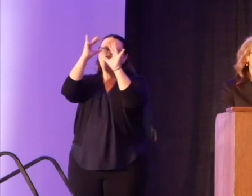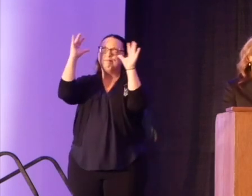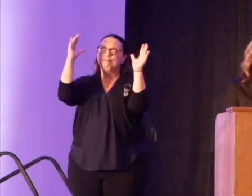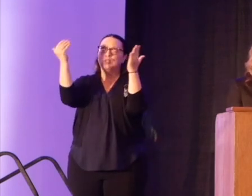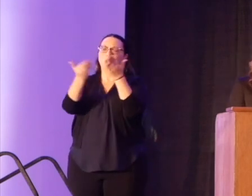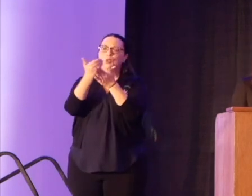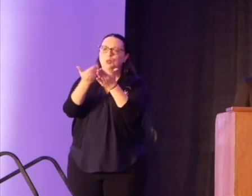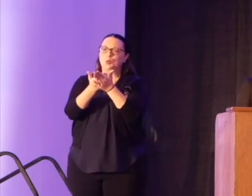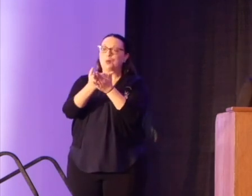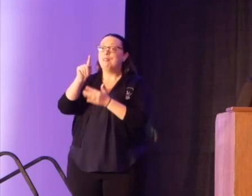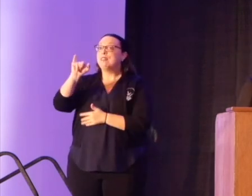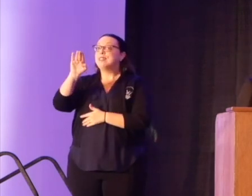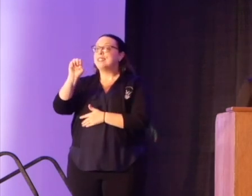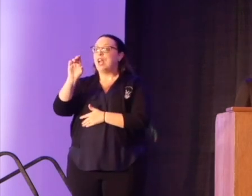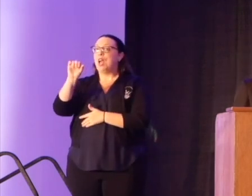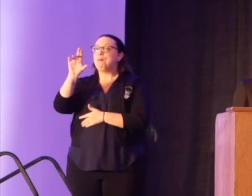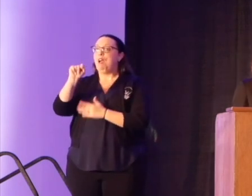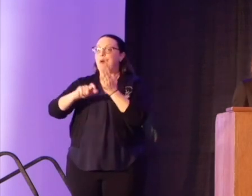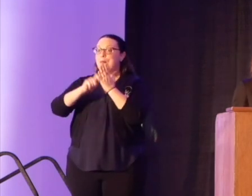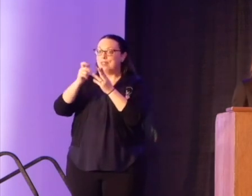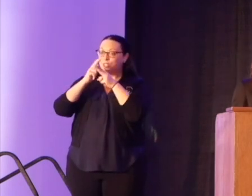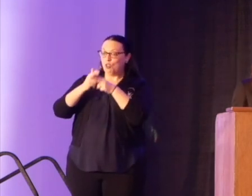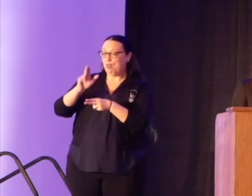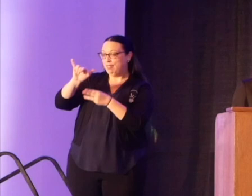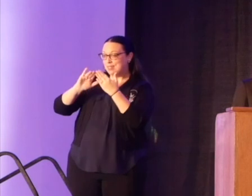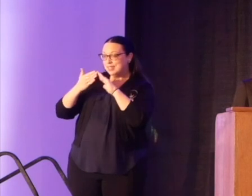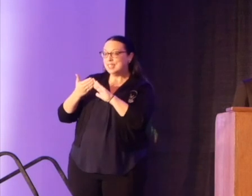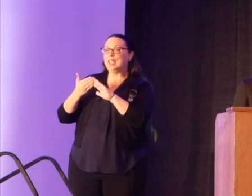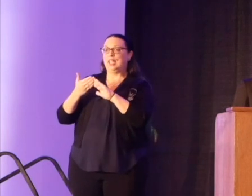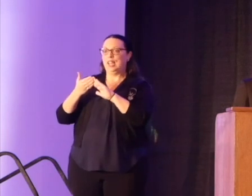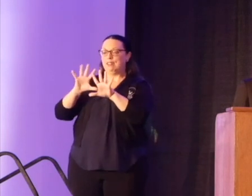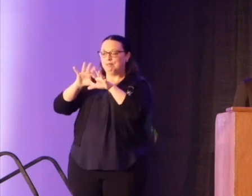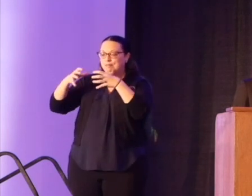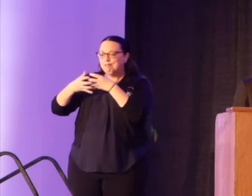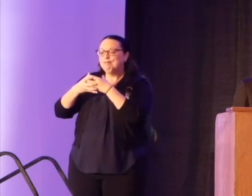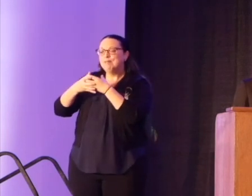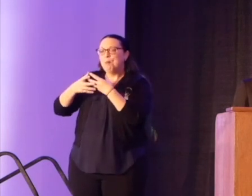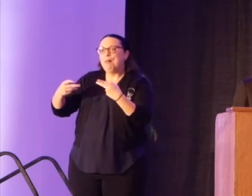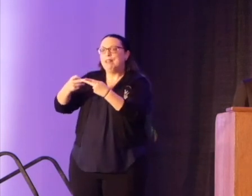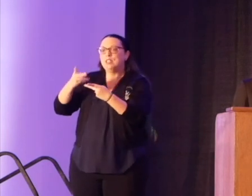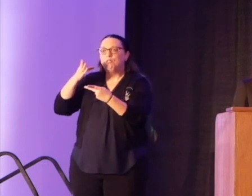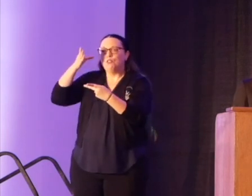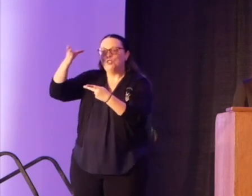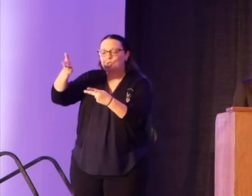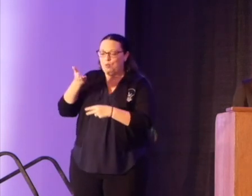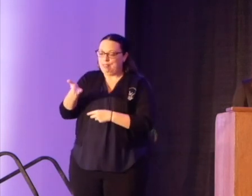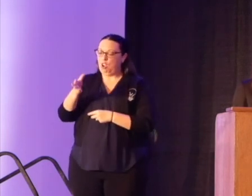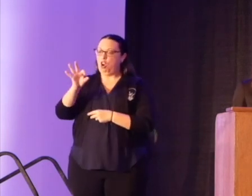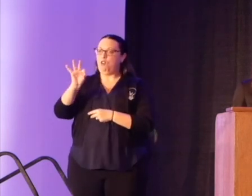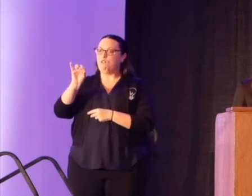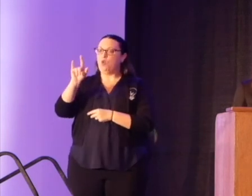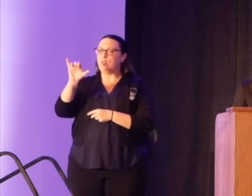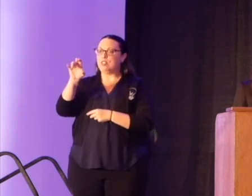Time Out magazine called Bed-Stuy in 2020 the incubator of the future. There on Fulton Street, we